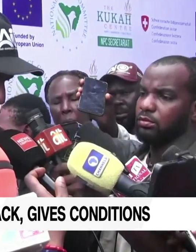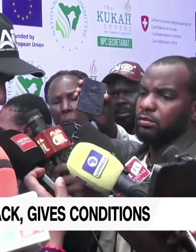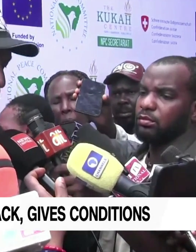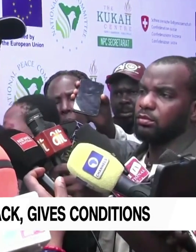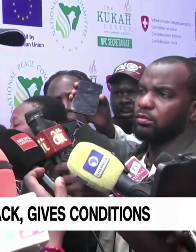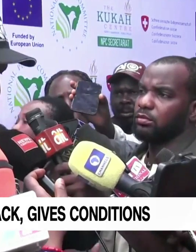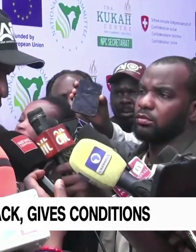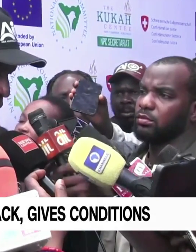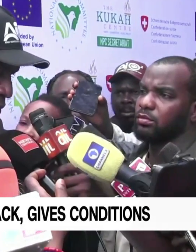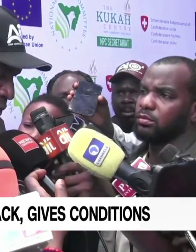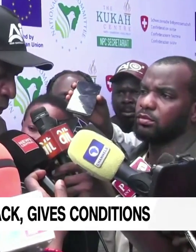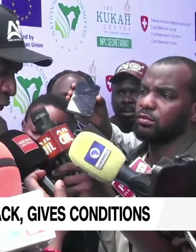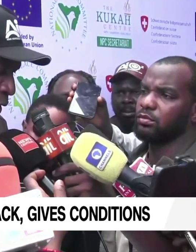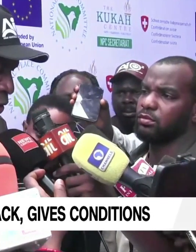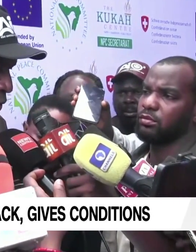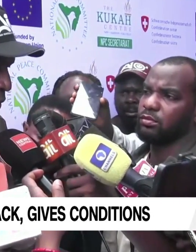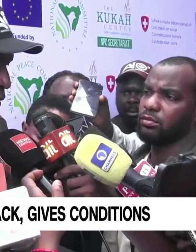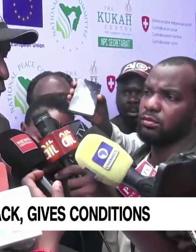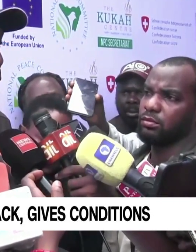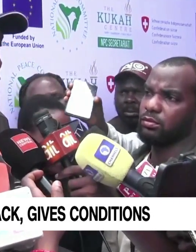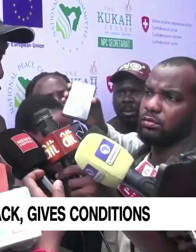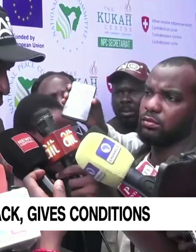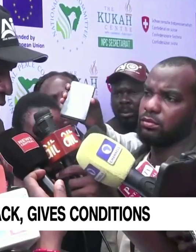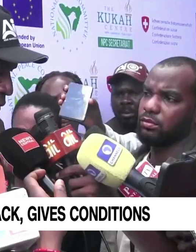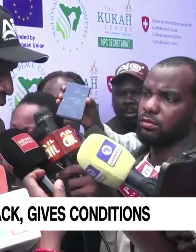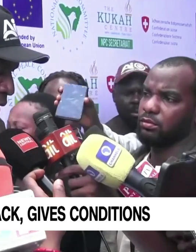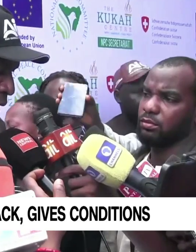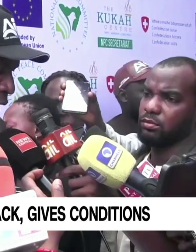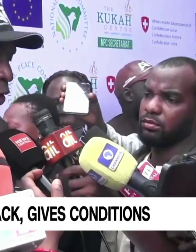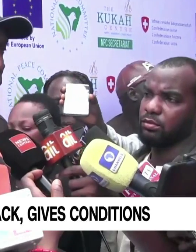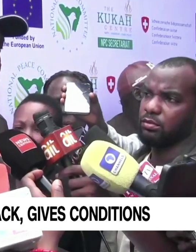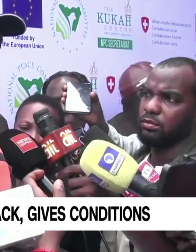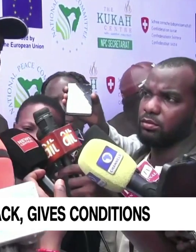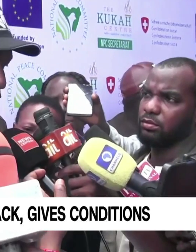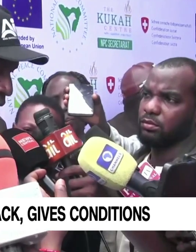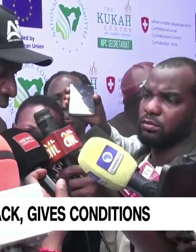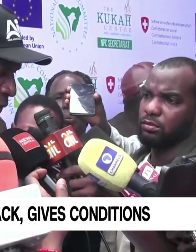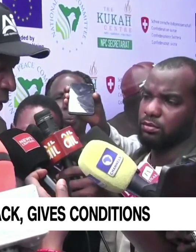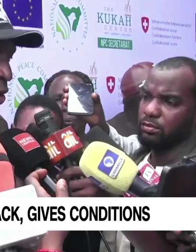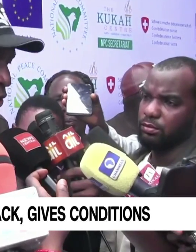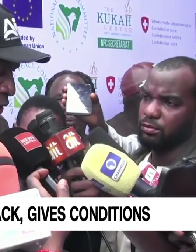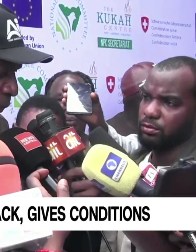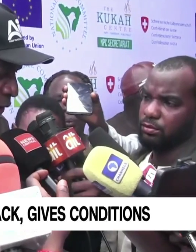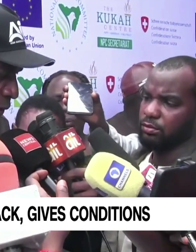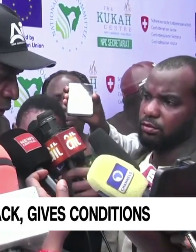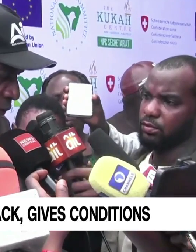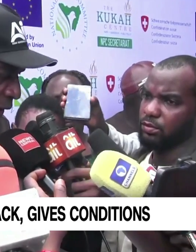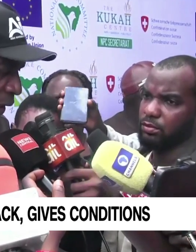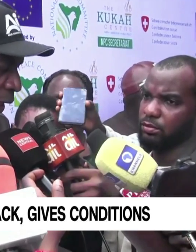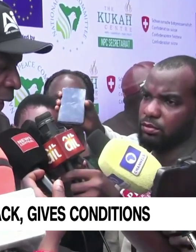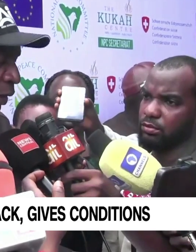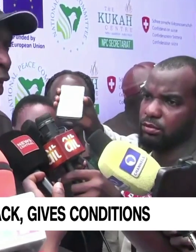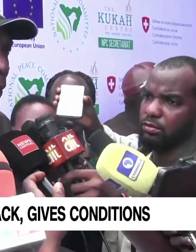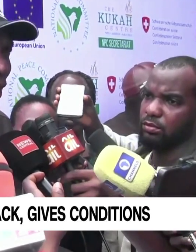should be immediately brought before a court of competent jurisdiction in compliance with all civilized constitutional processes.